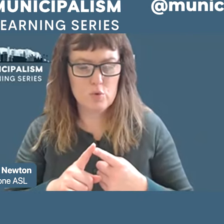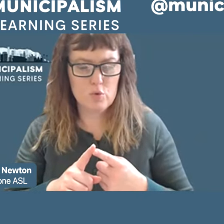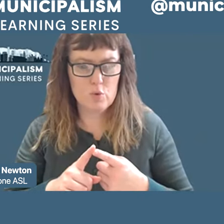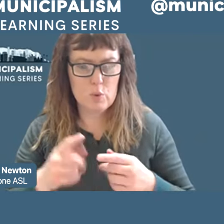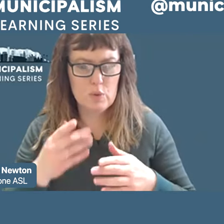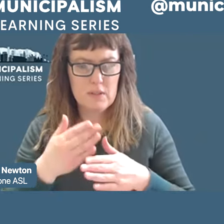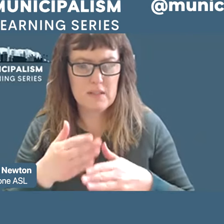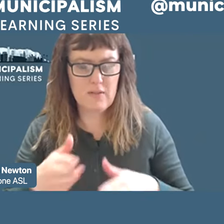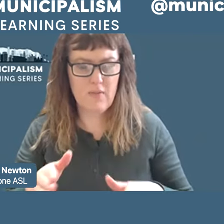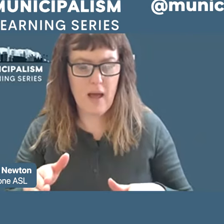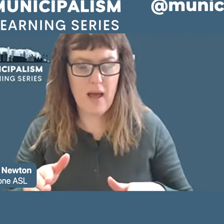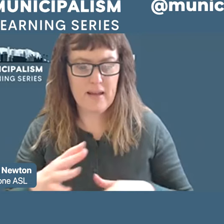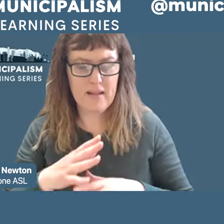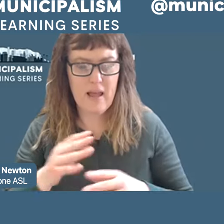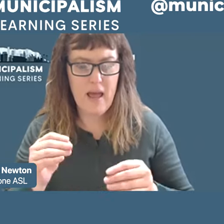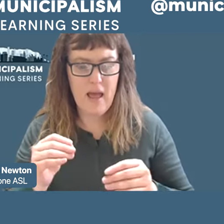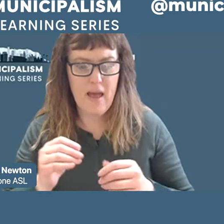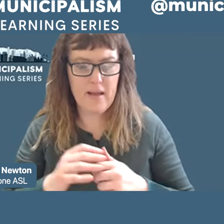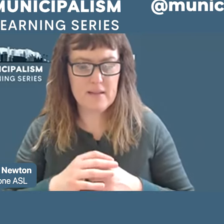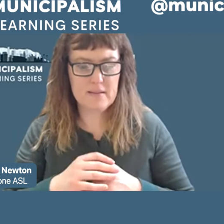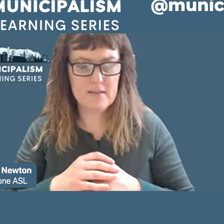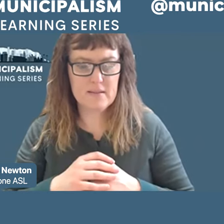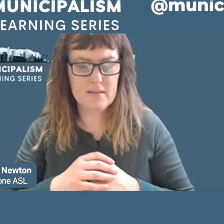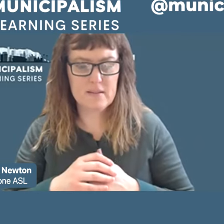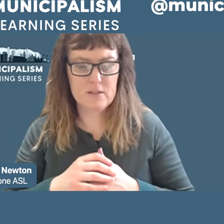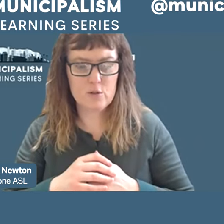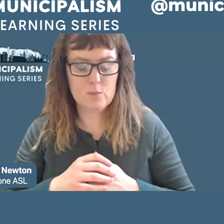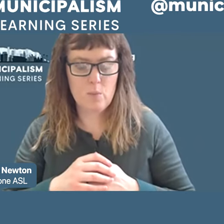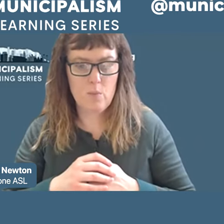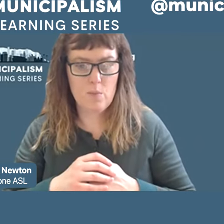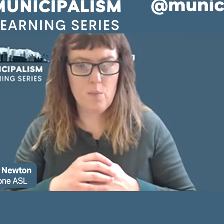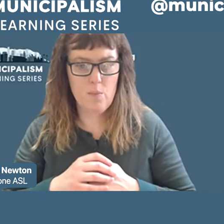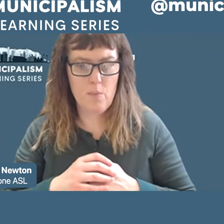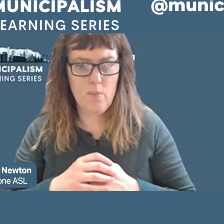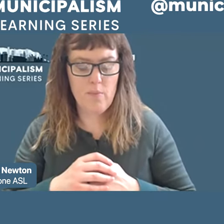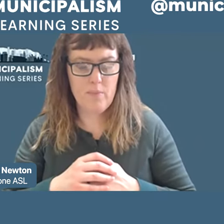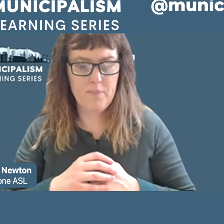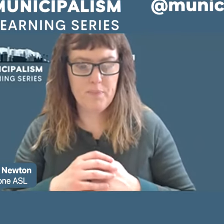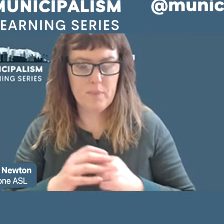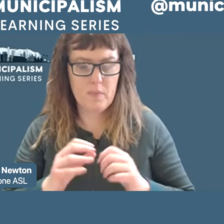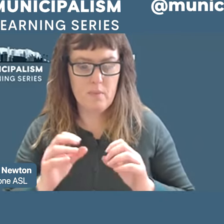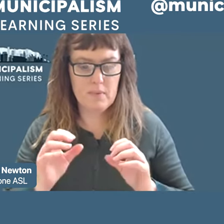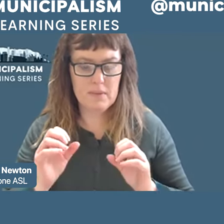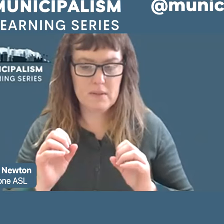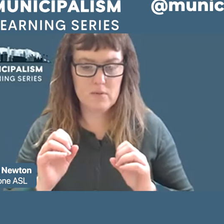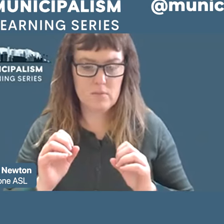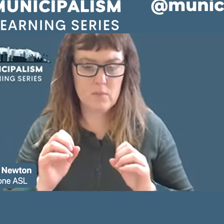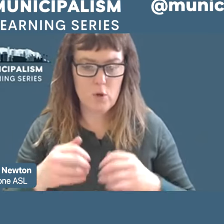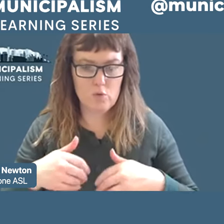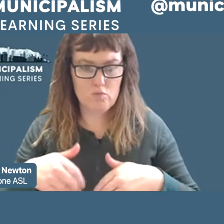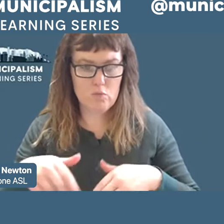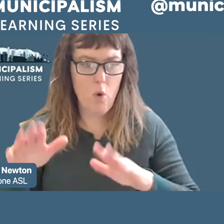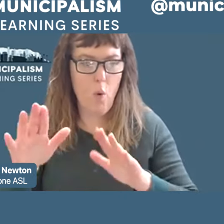also just stand out with the progressive candidates and really